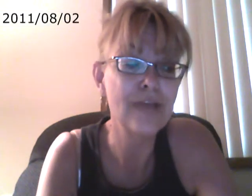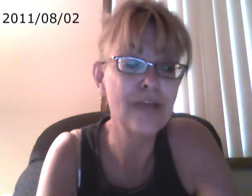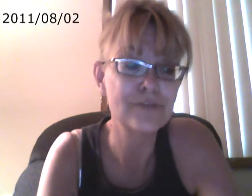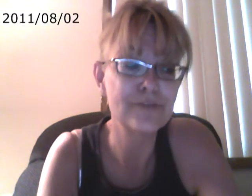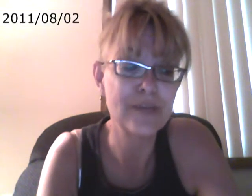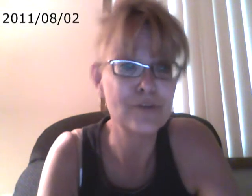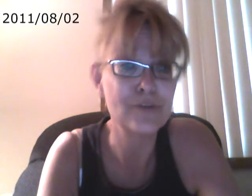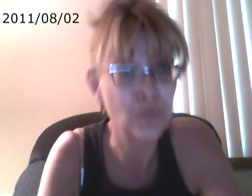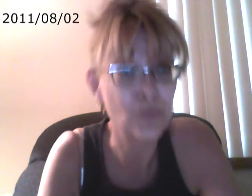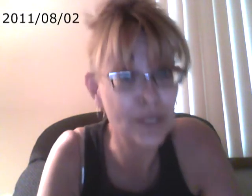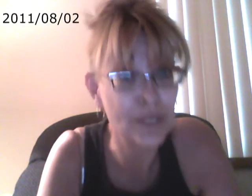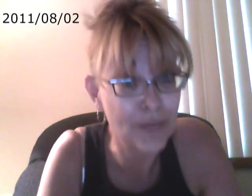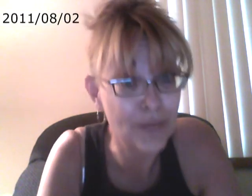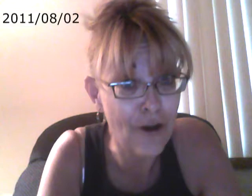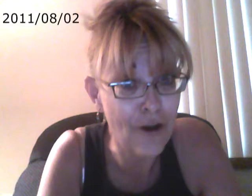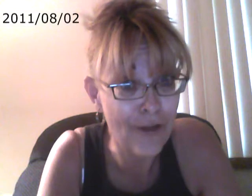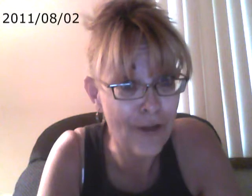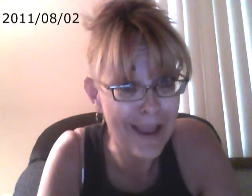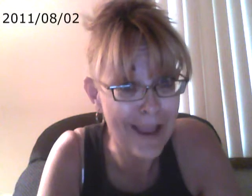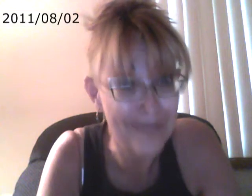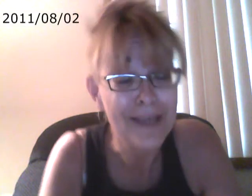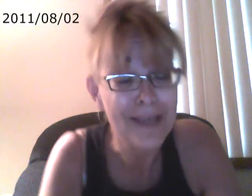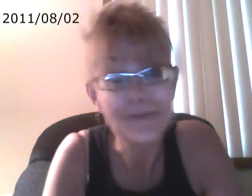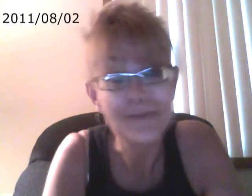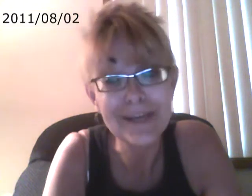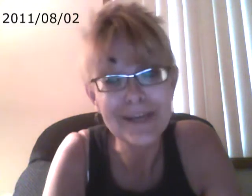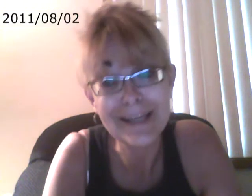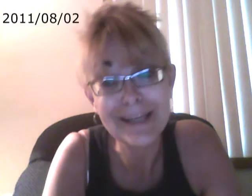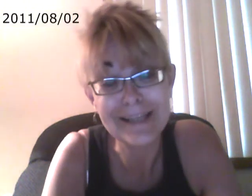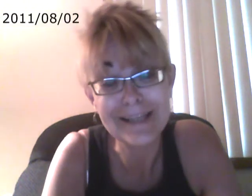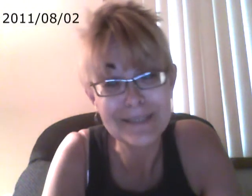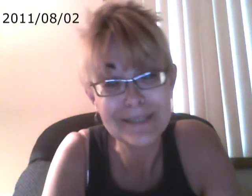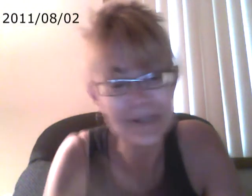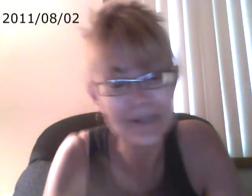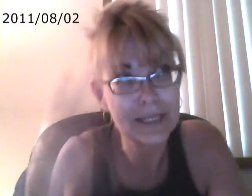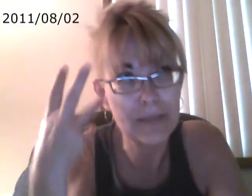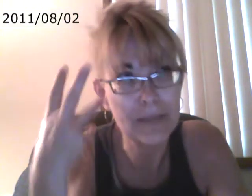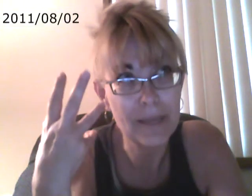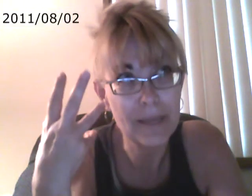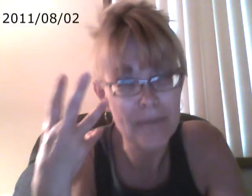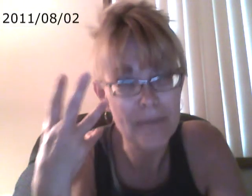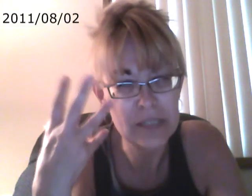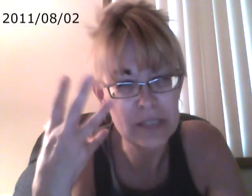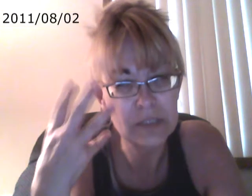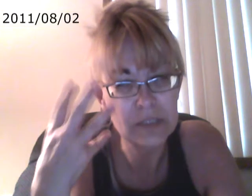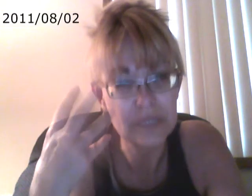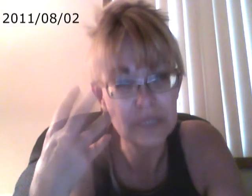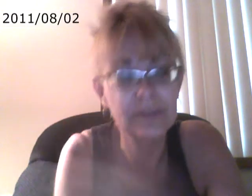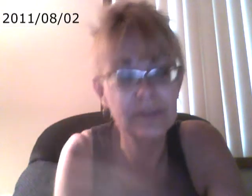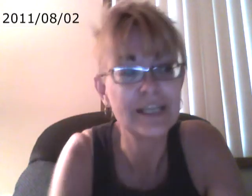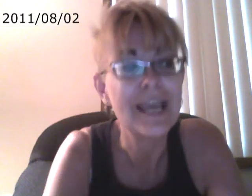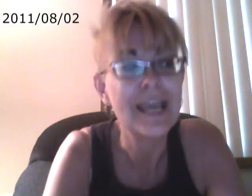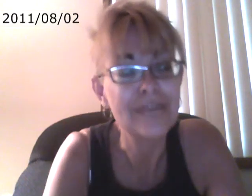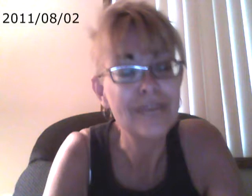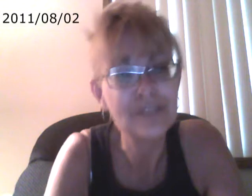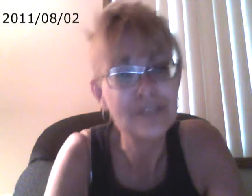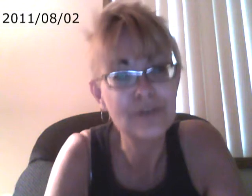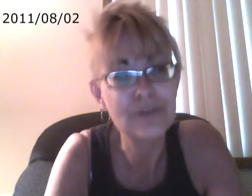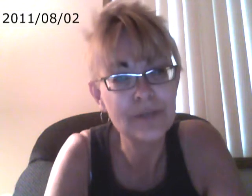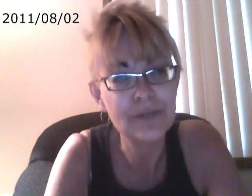those behaviors, which we all have, if you look at any kind of disability, mental disability, every single human on the